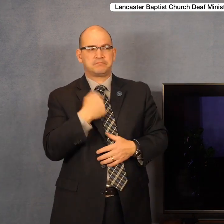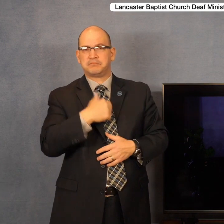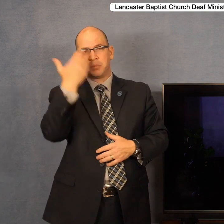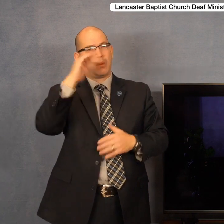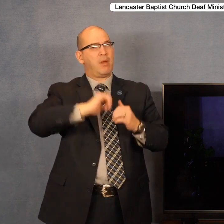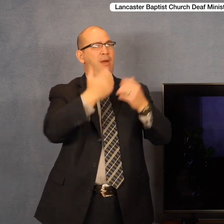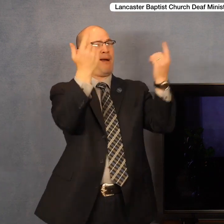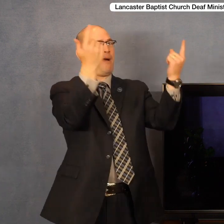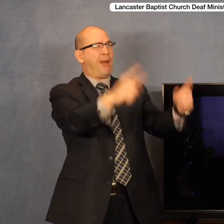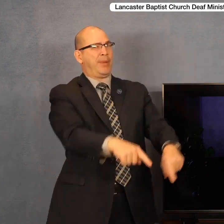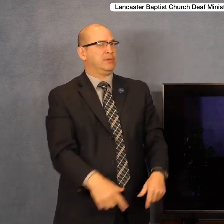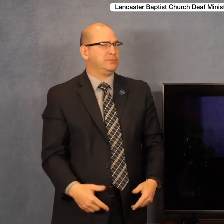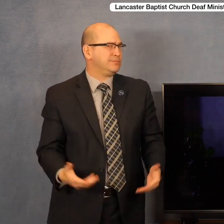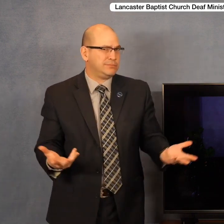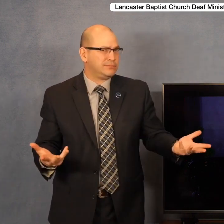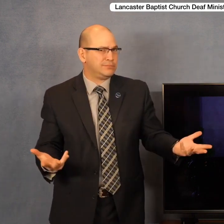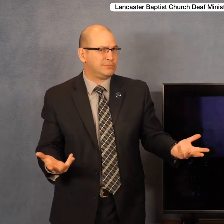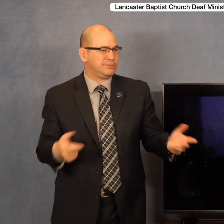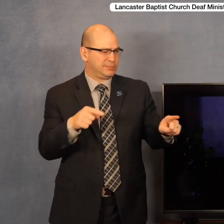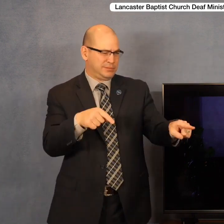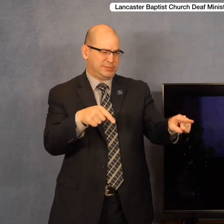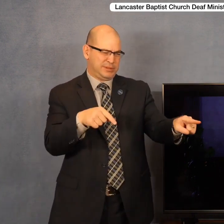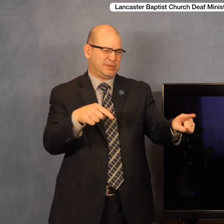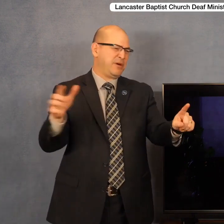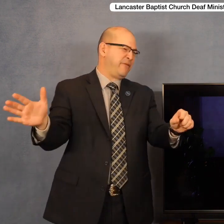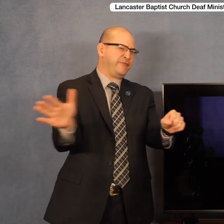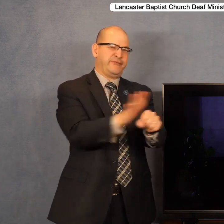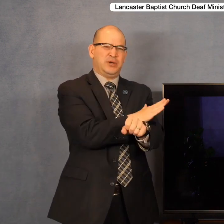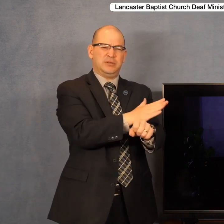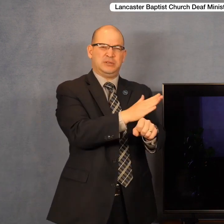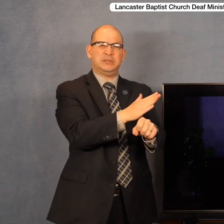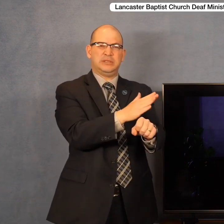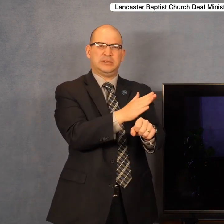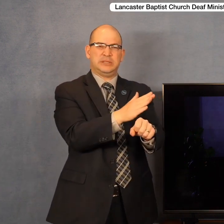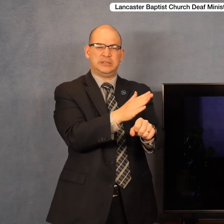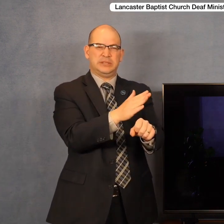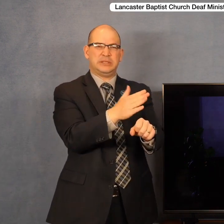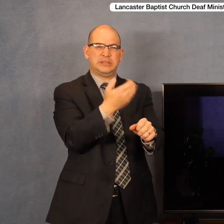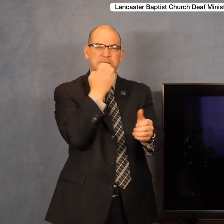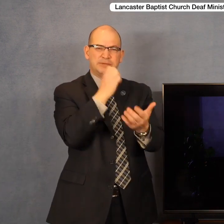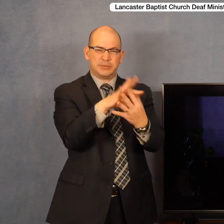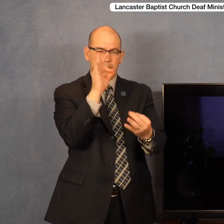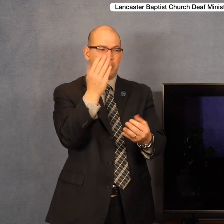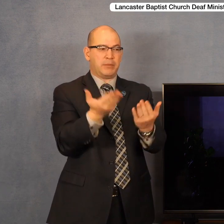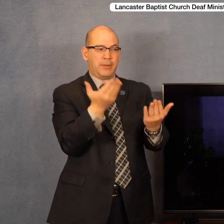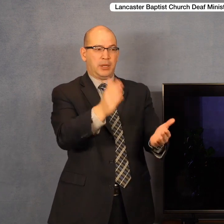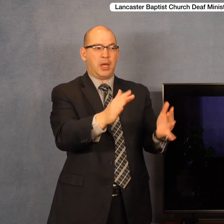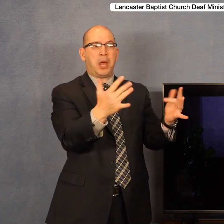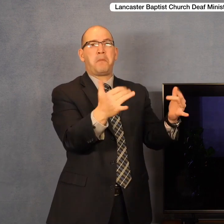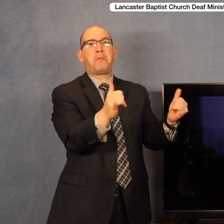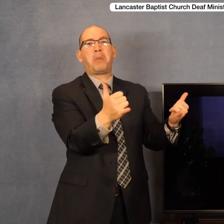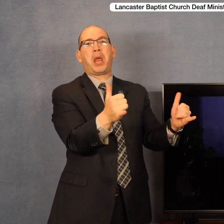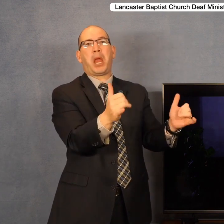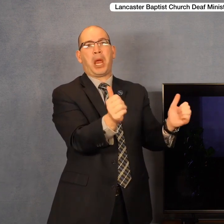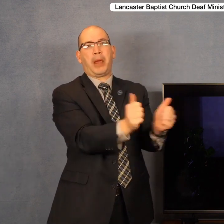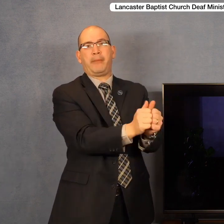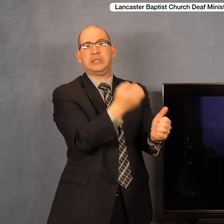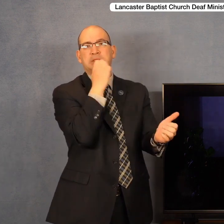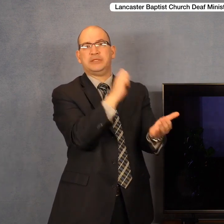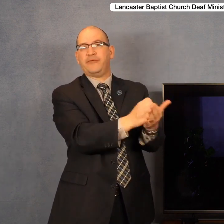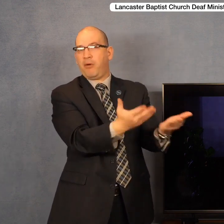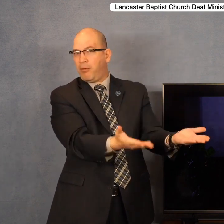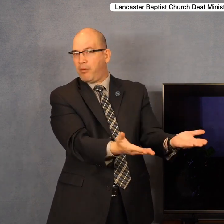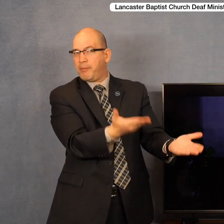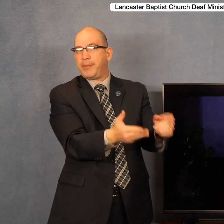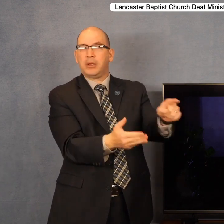particular condition. Perhaps he had tampered with the occult. Perhaps he had heard about God